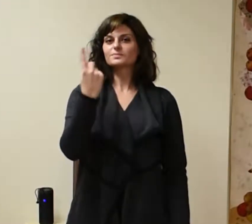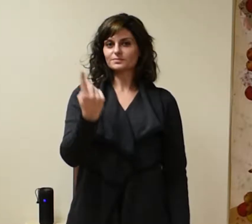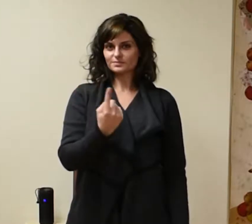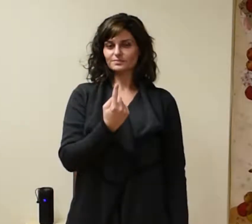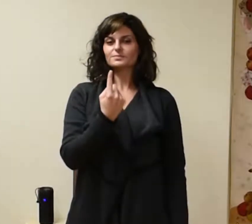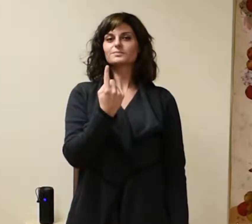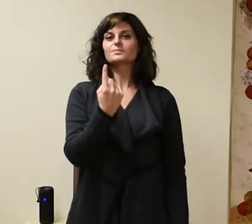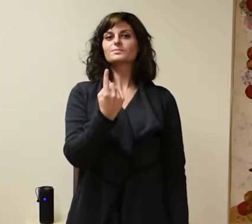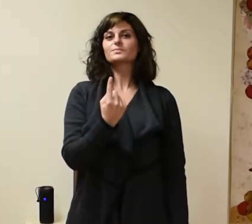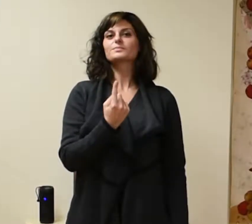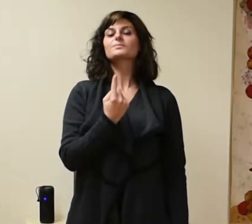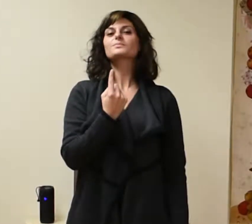one